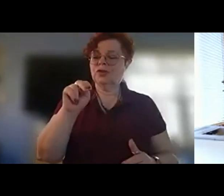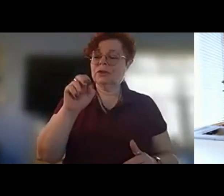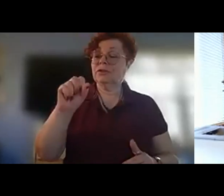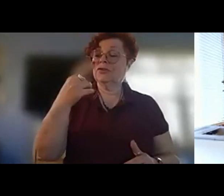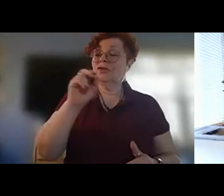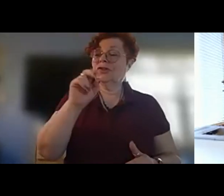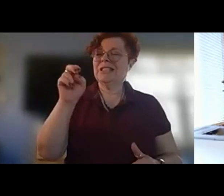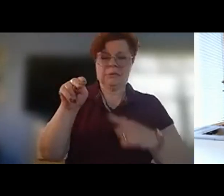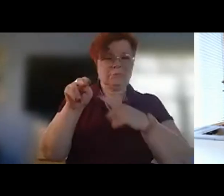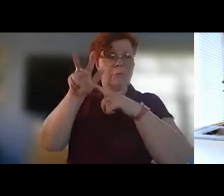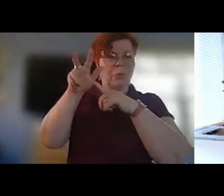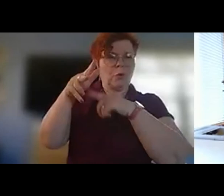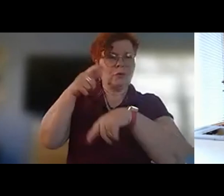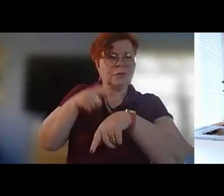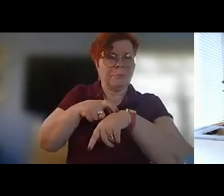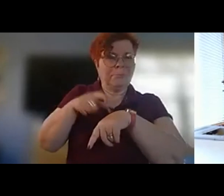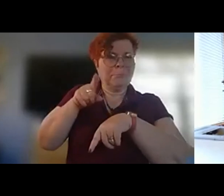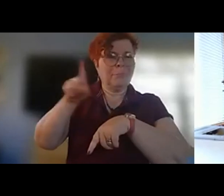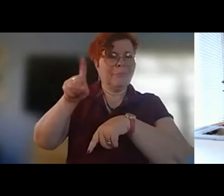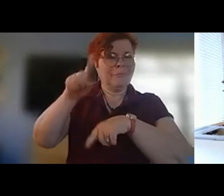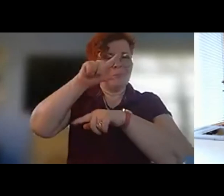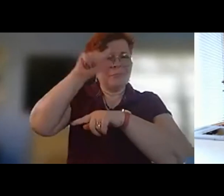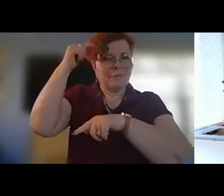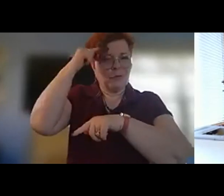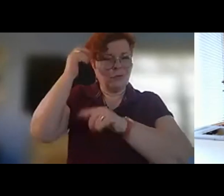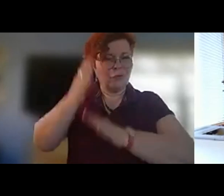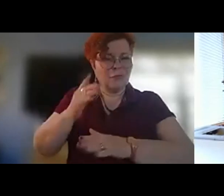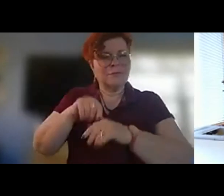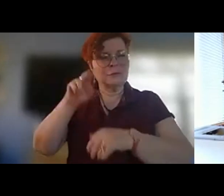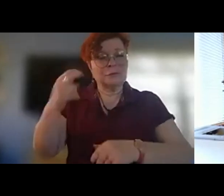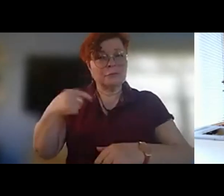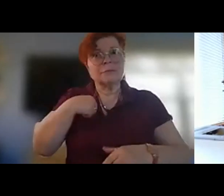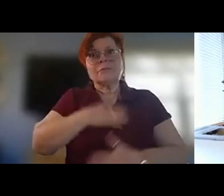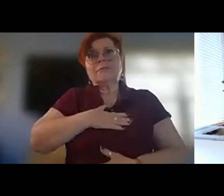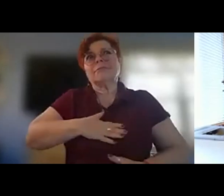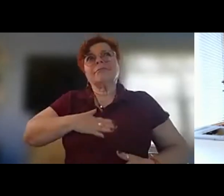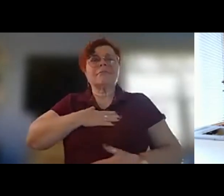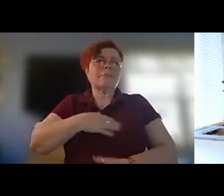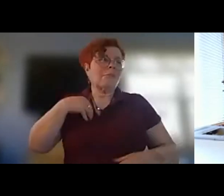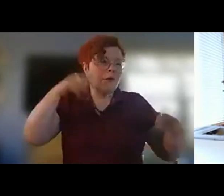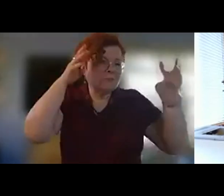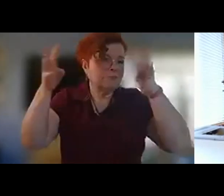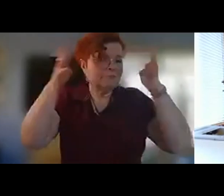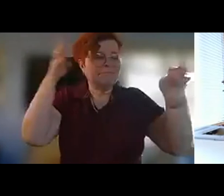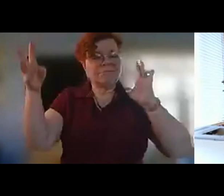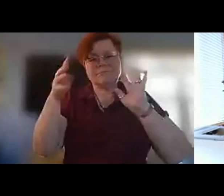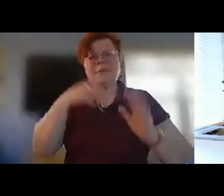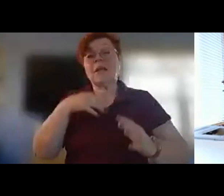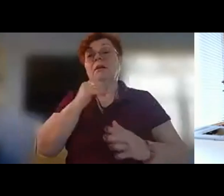hampshire and i did it with great pleasure had a wonderful time you know thinking up the poem and and and read it at her swearing